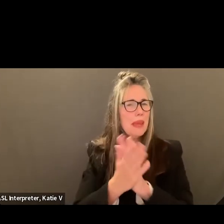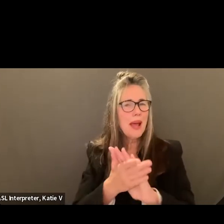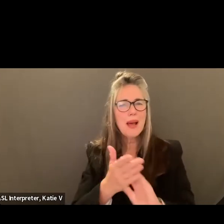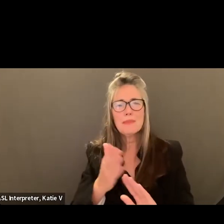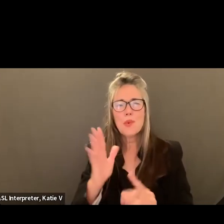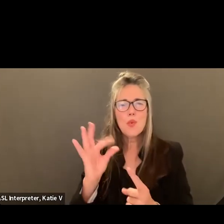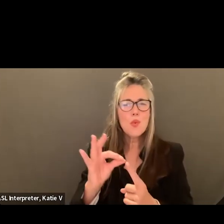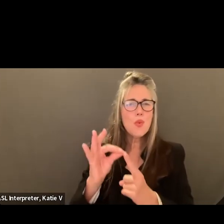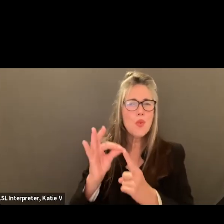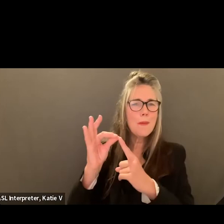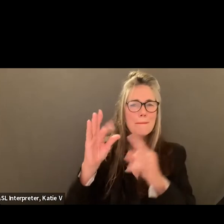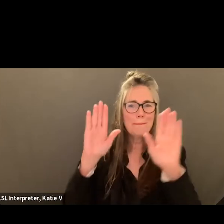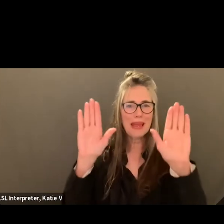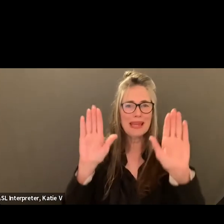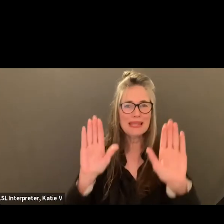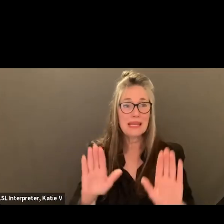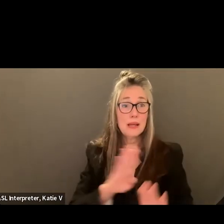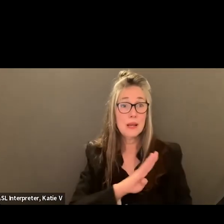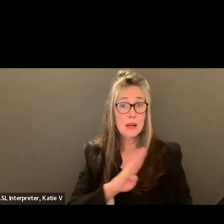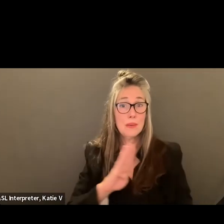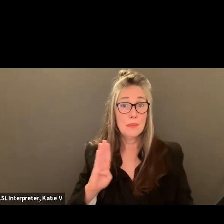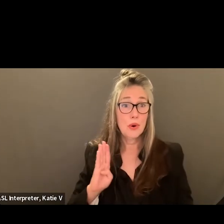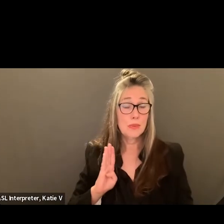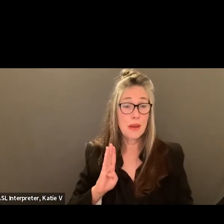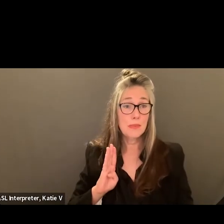Okay. Board members, do I have a motion?